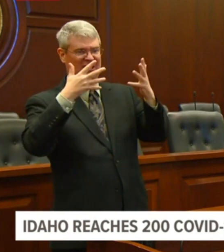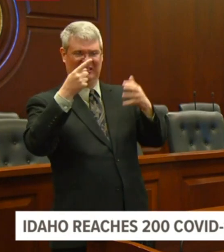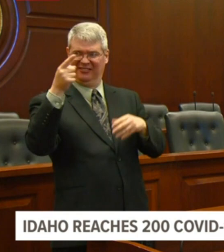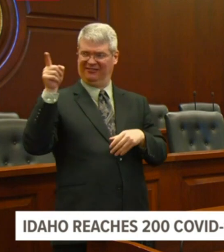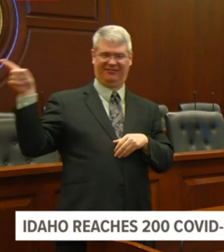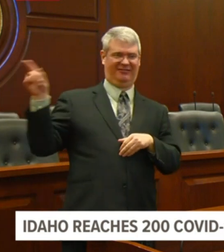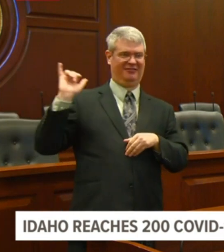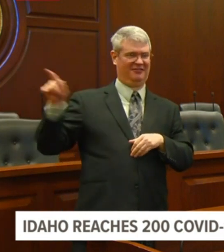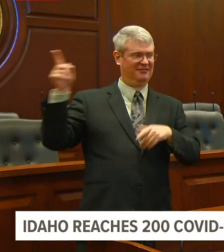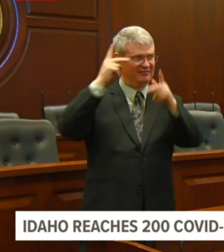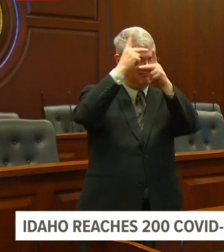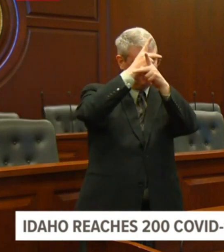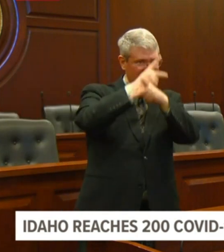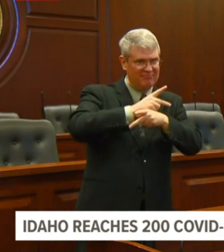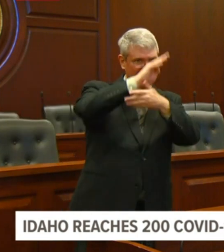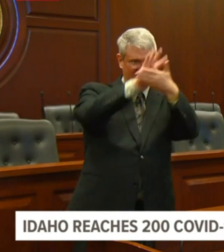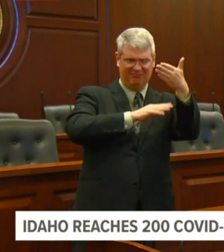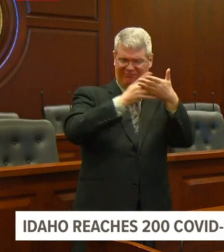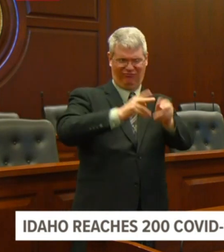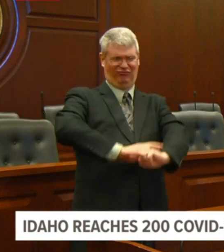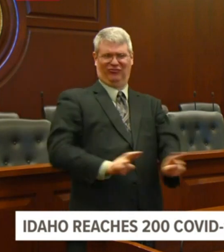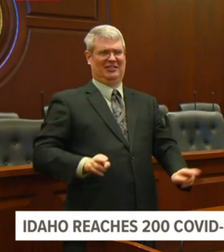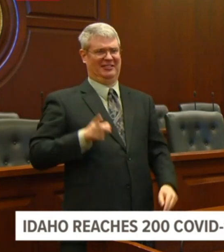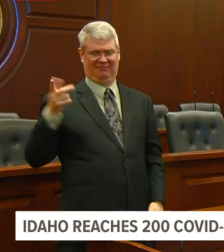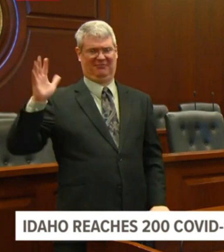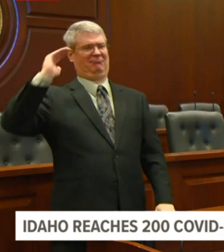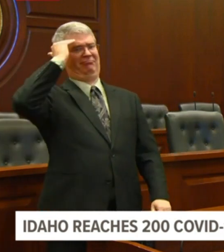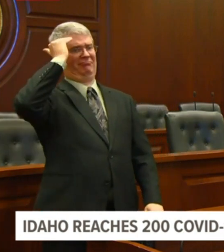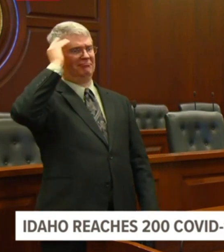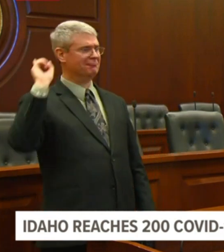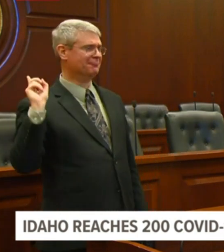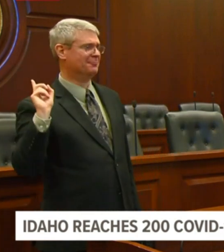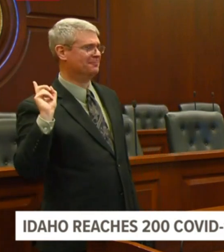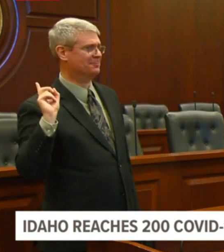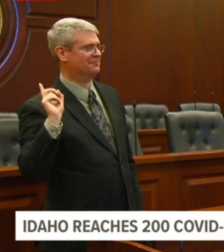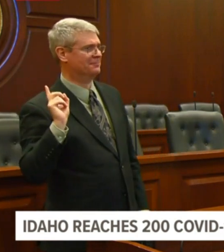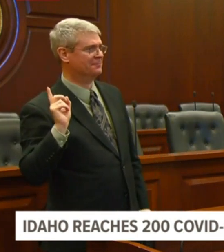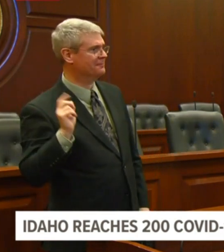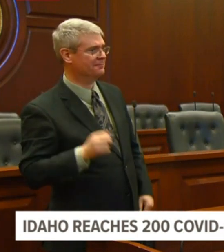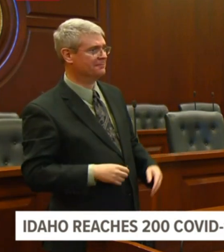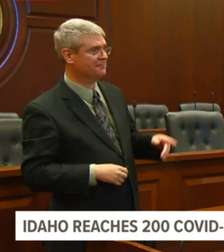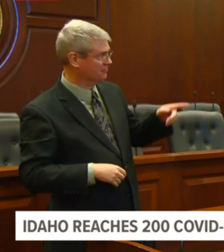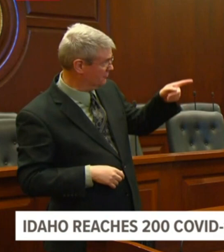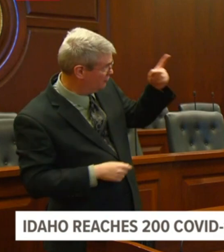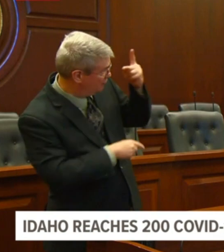this thing are looking at every day. Is that fair? Thanks. Thanks, Brad.